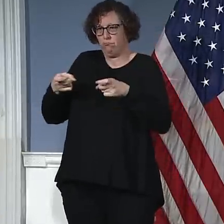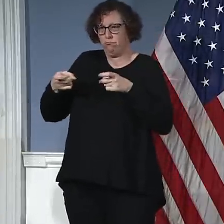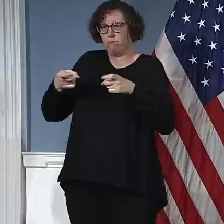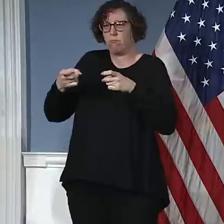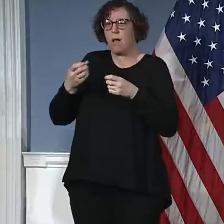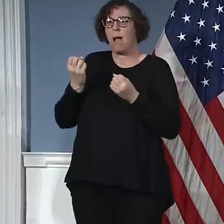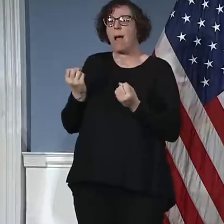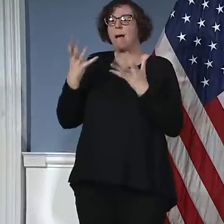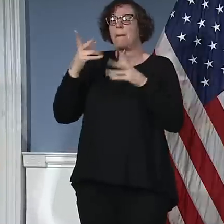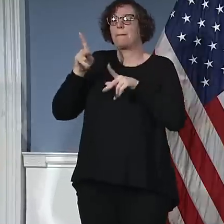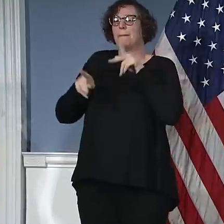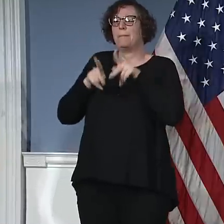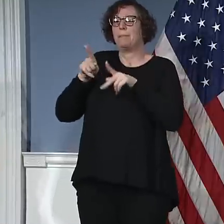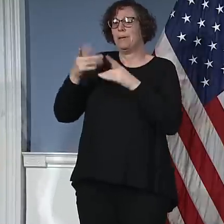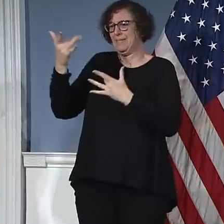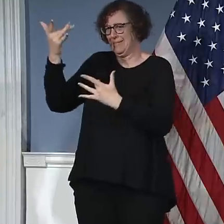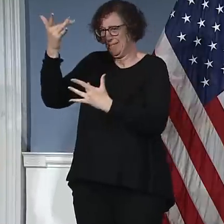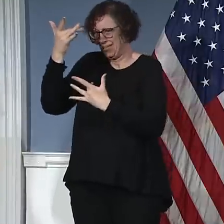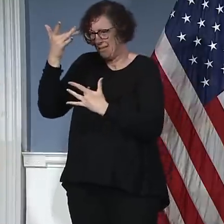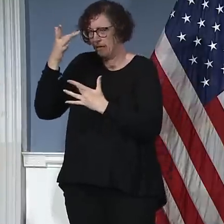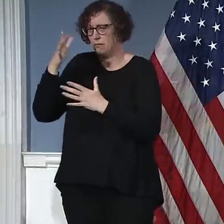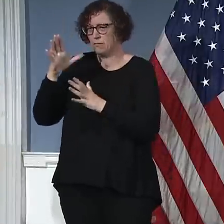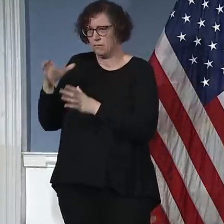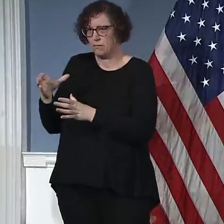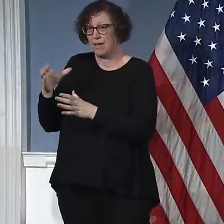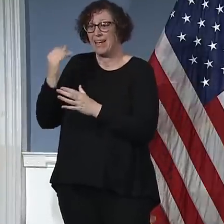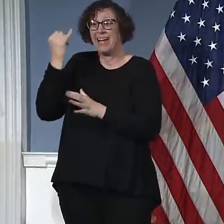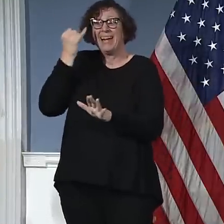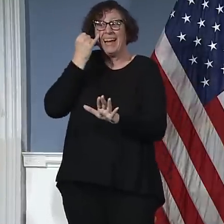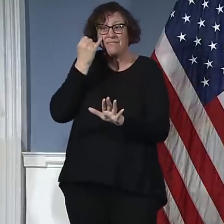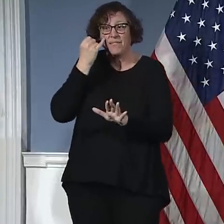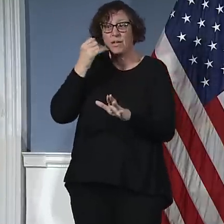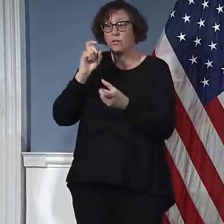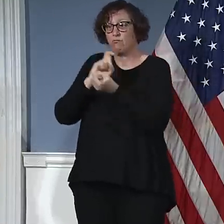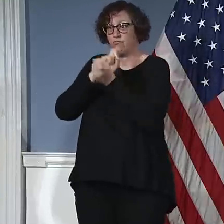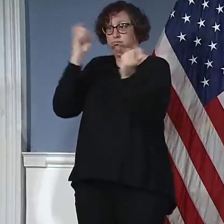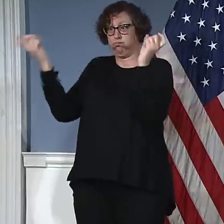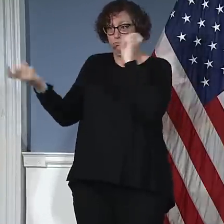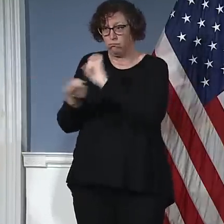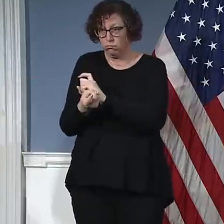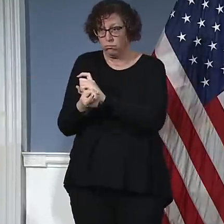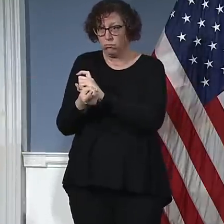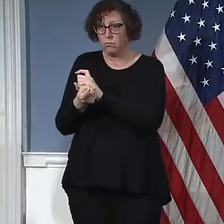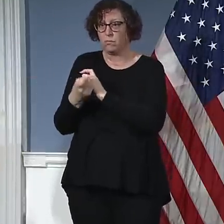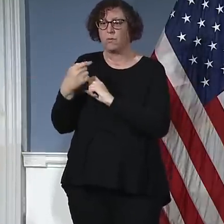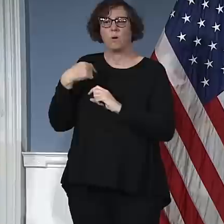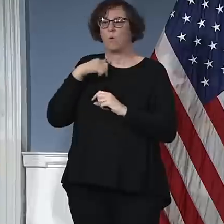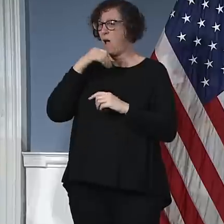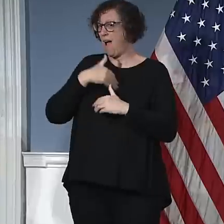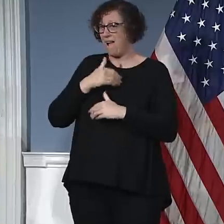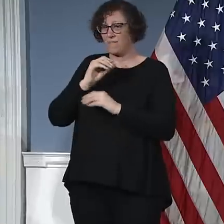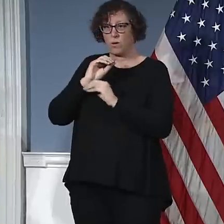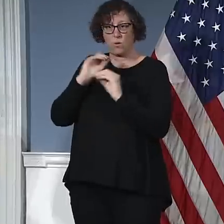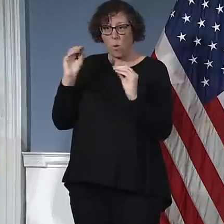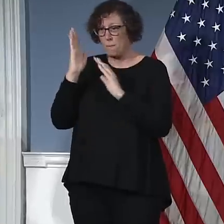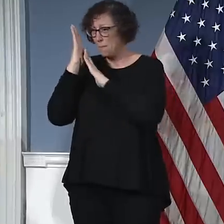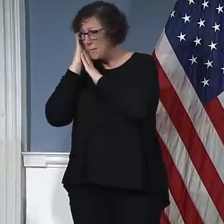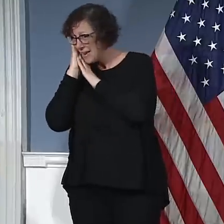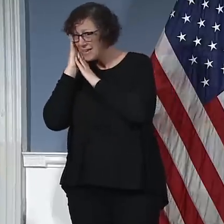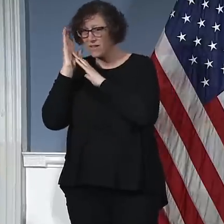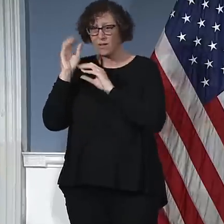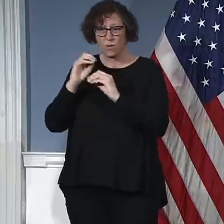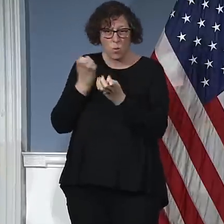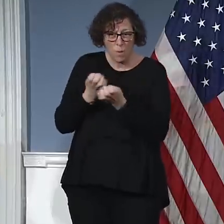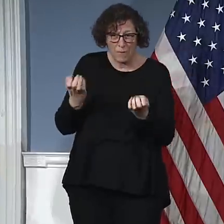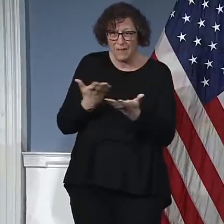exactly where we are on space and personnel and supplies and equipment. And as I said, today, we